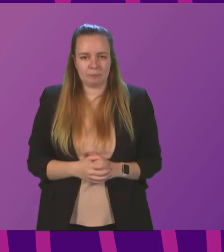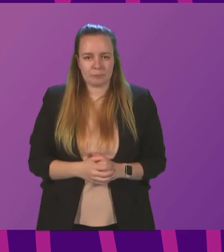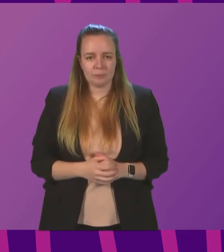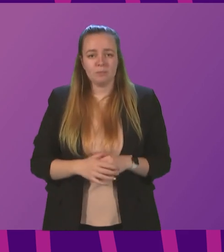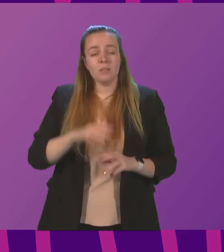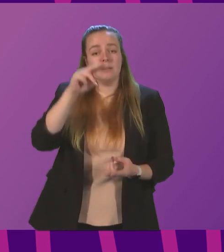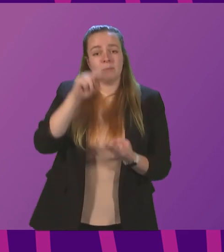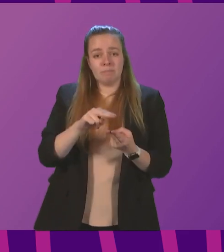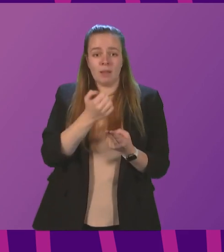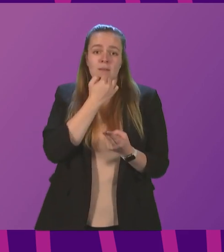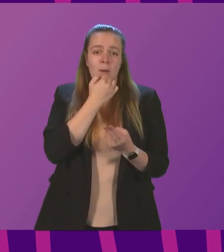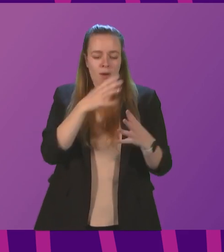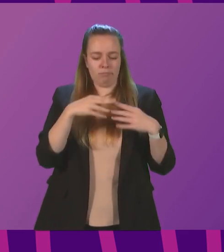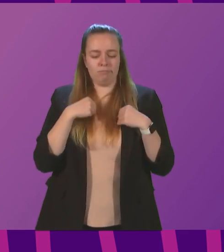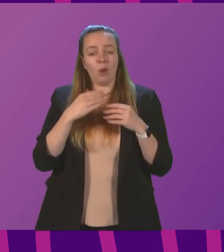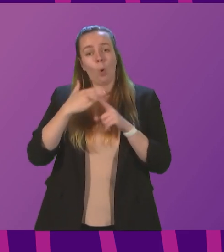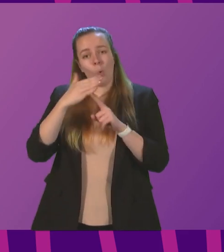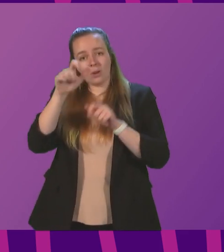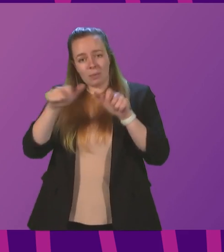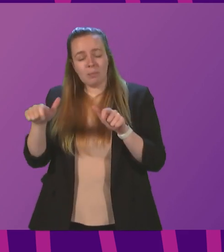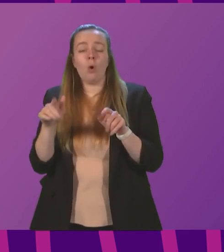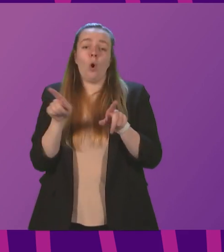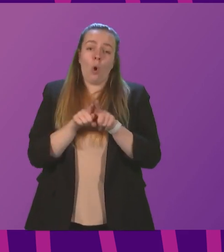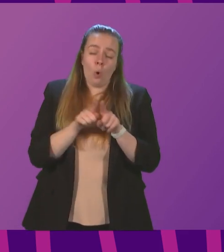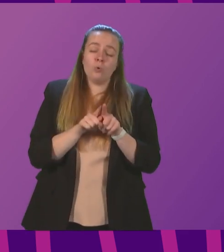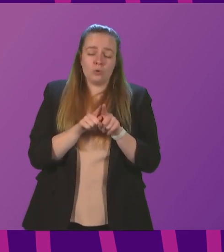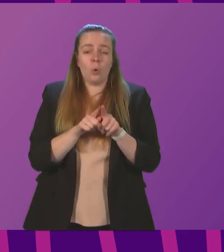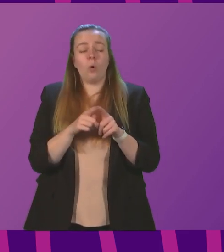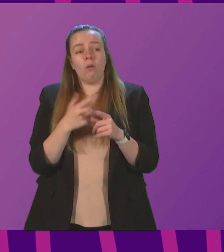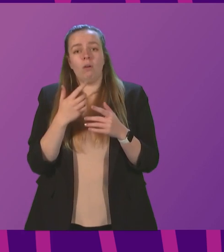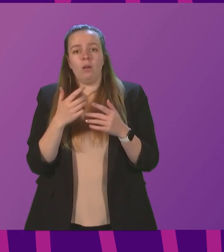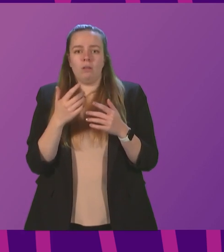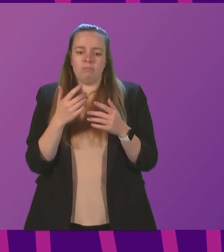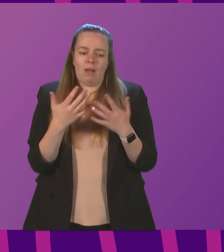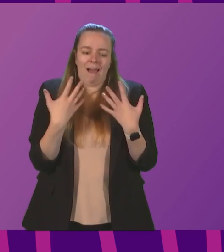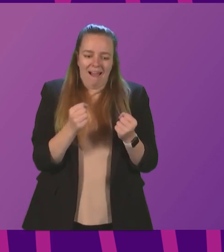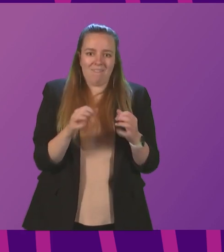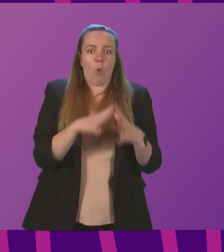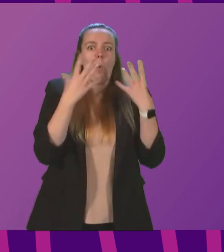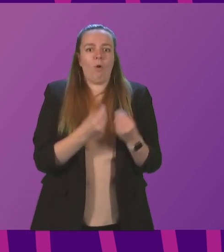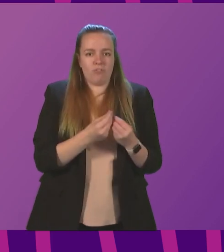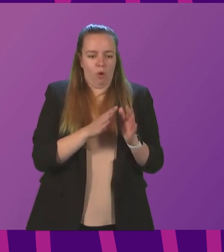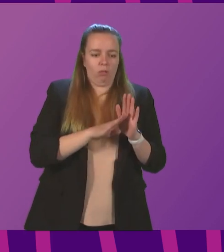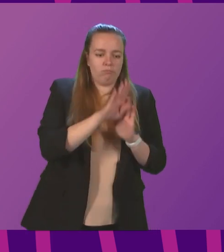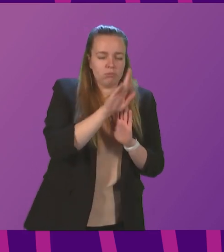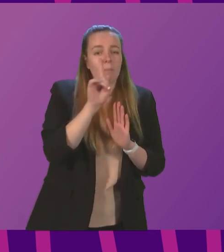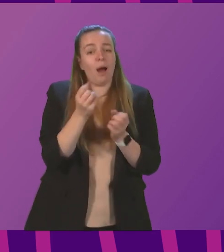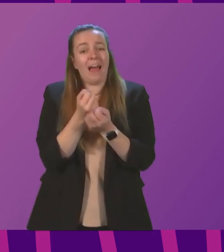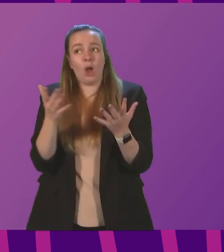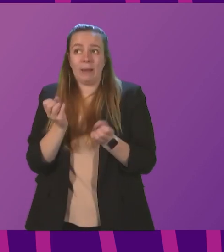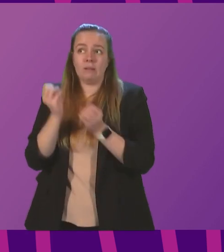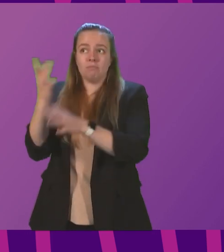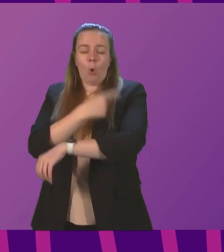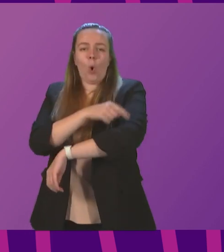decline in cases amongst older people may also explain why, despite the overall increase in cases, the numbers in hospital with COVID